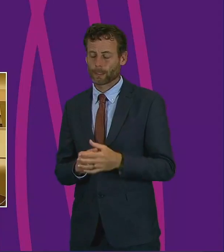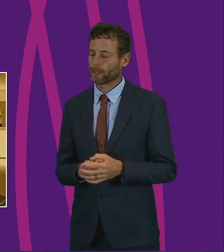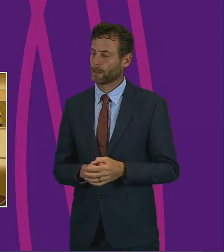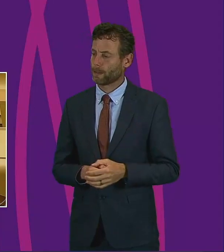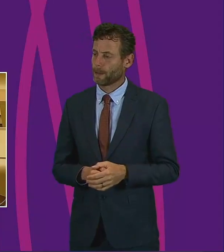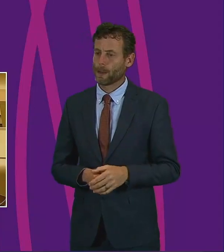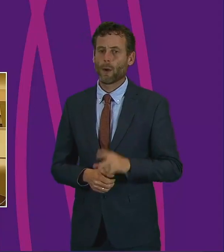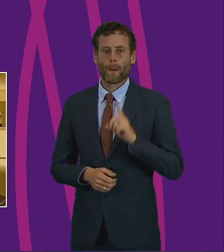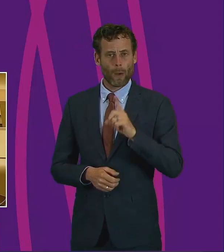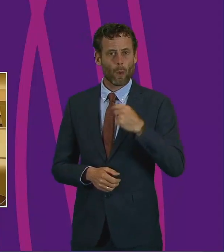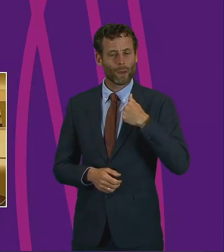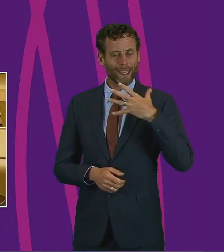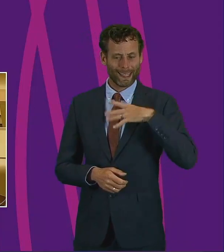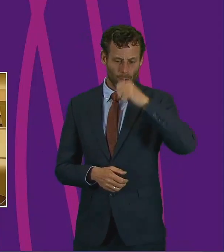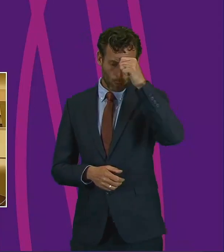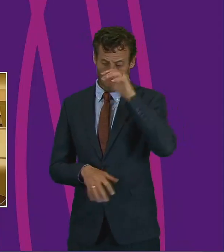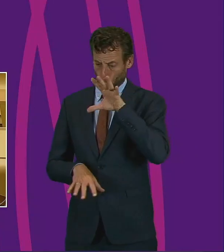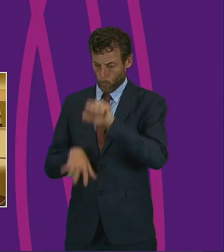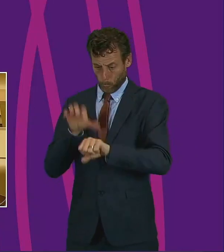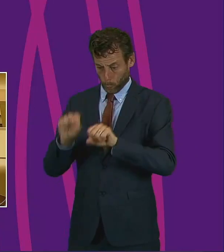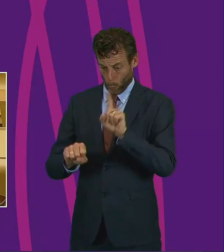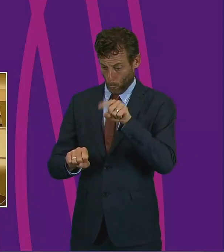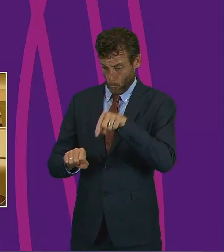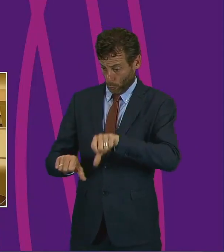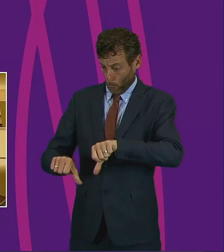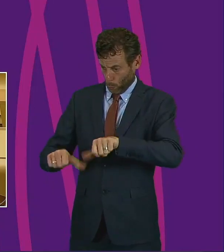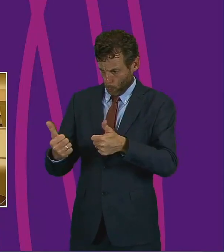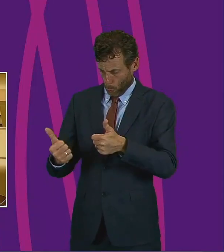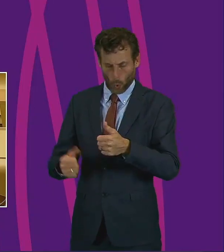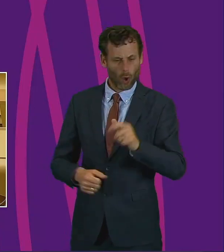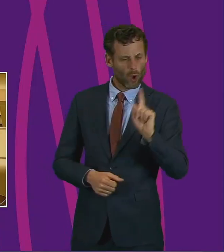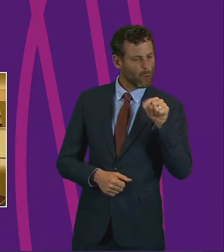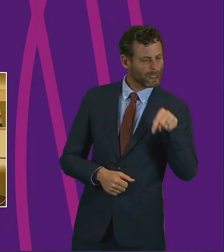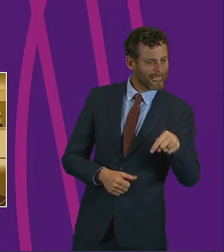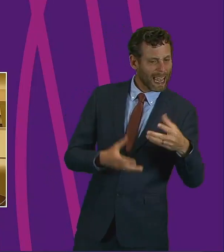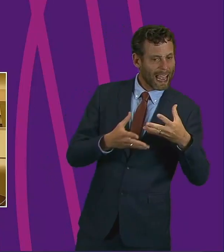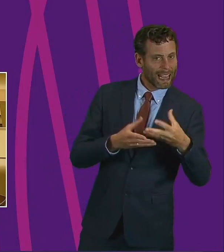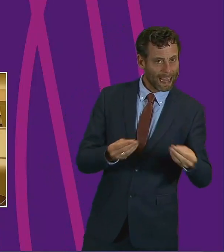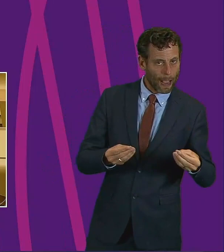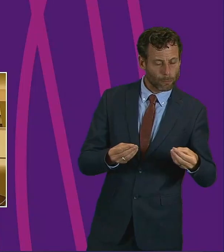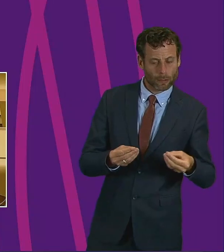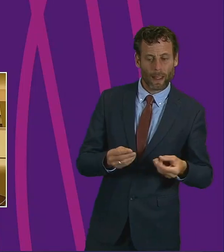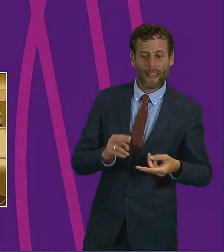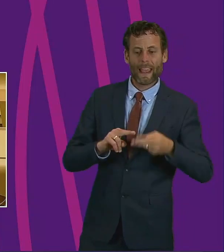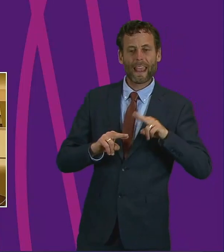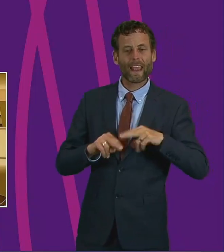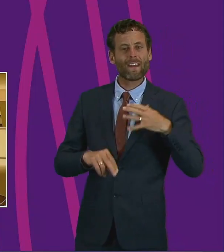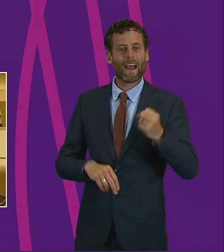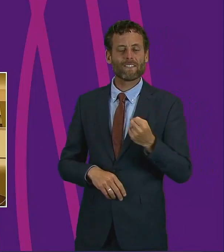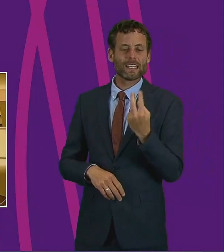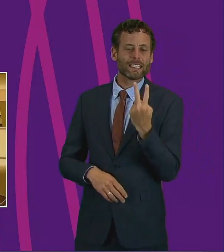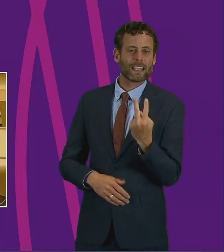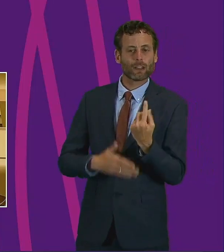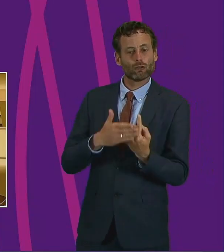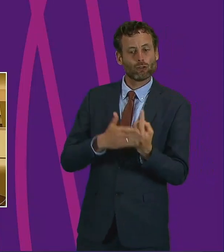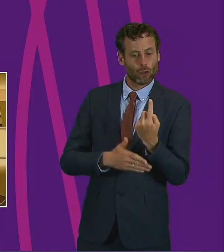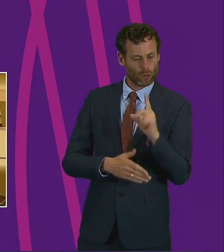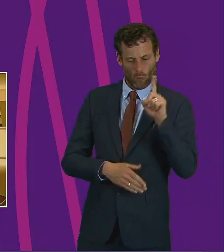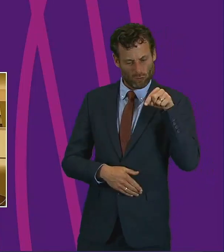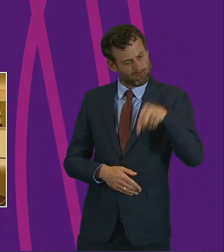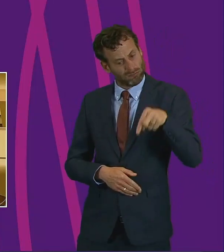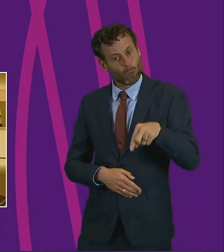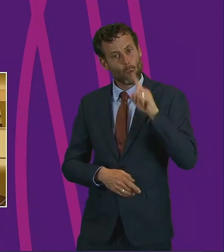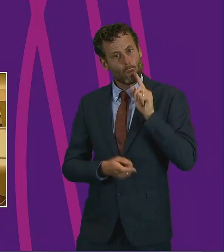what has worked, where are the gaps and if we had a second chance what might we have done differently. This will take account of this learning